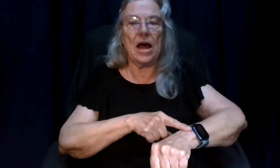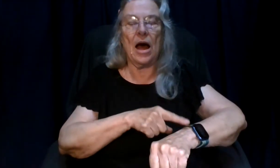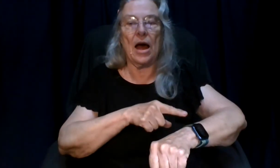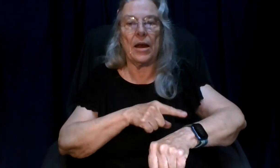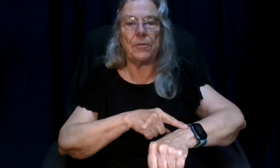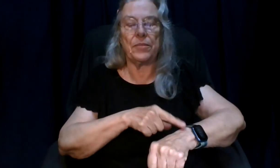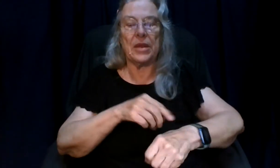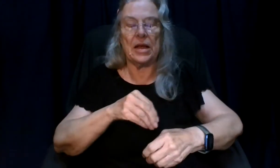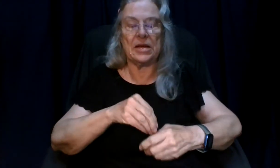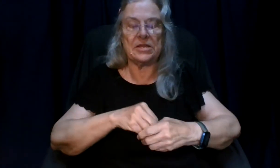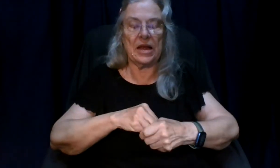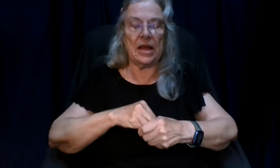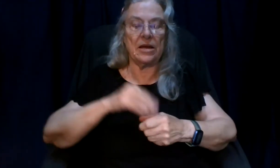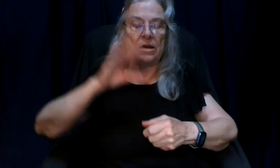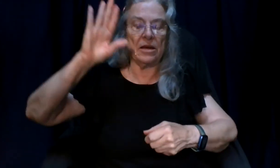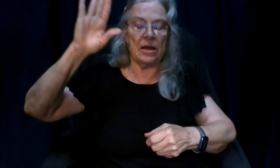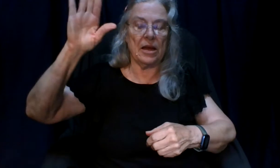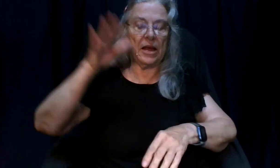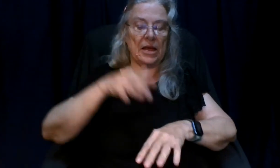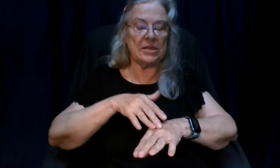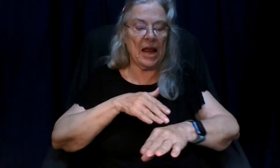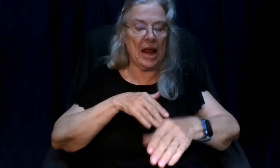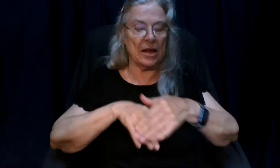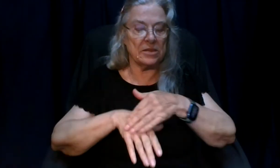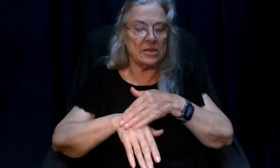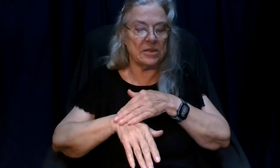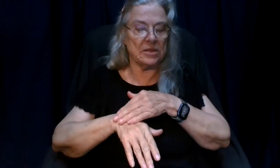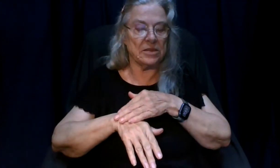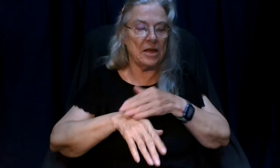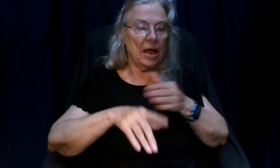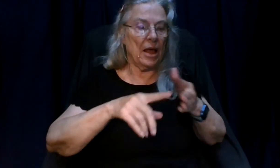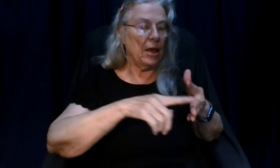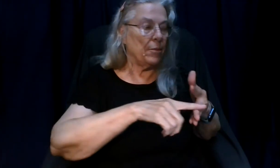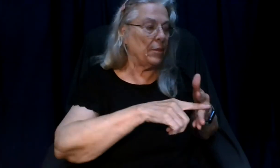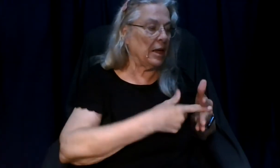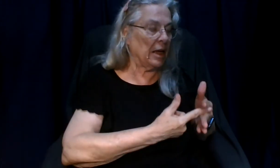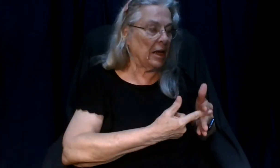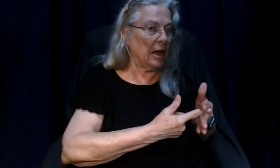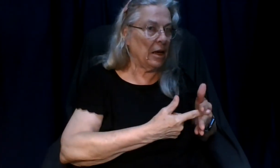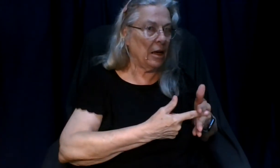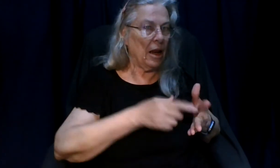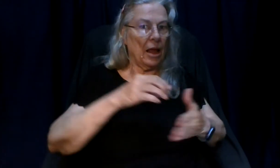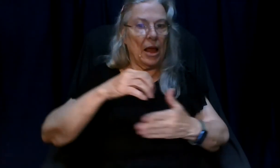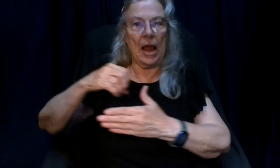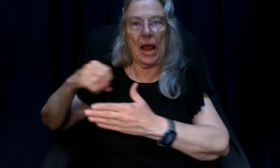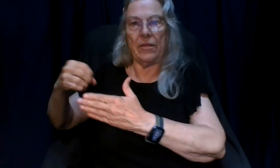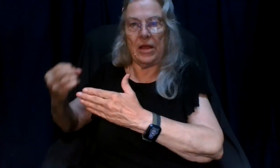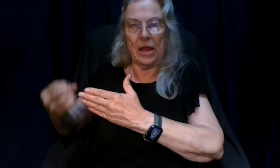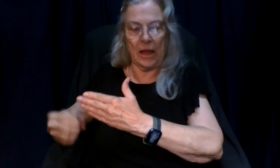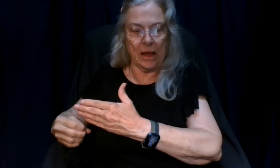is in his hands beginning and the end